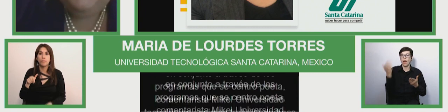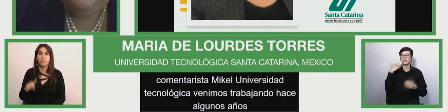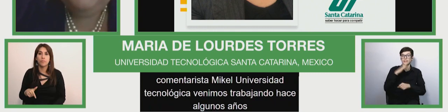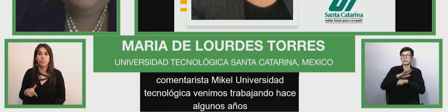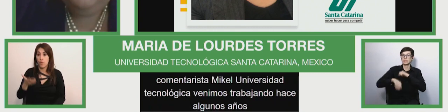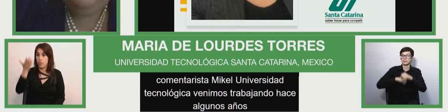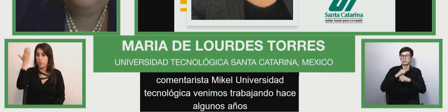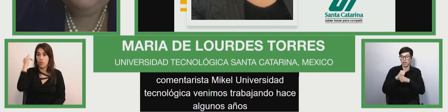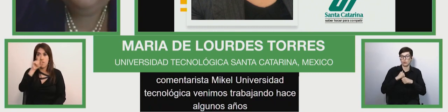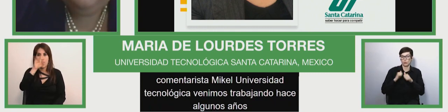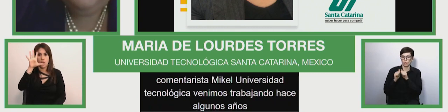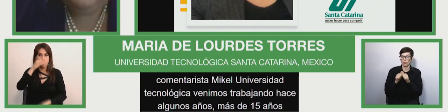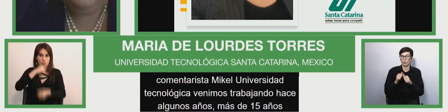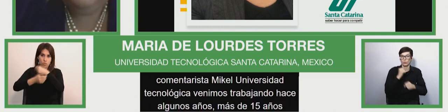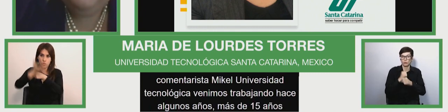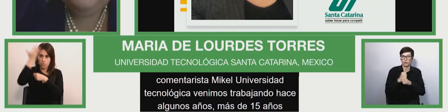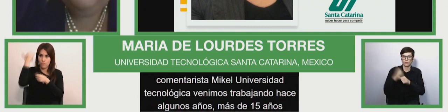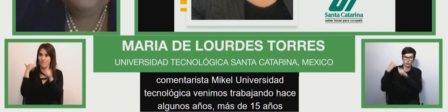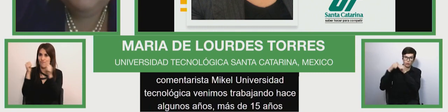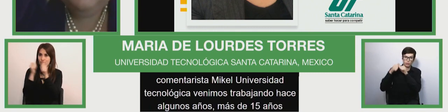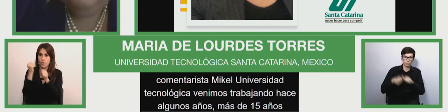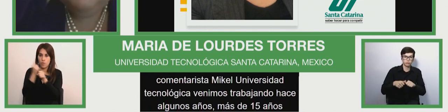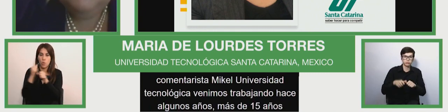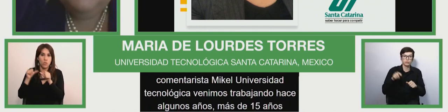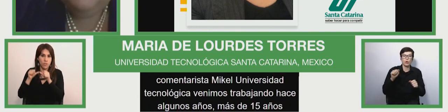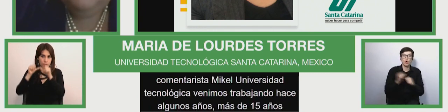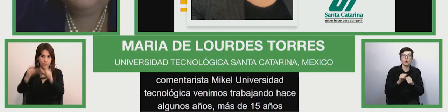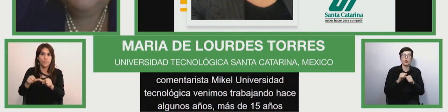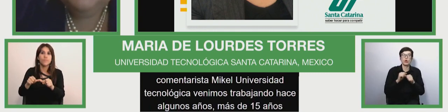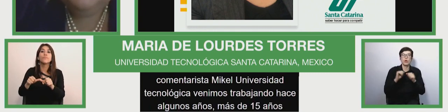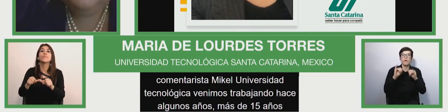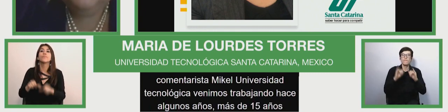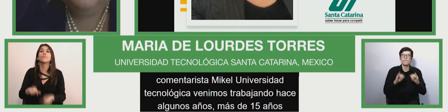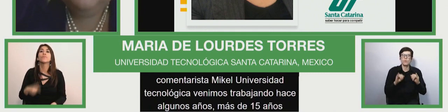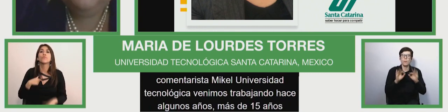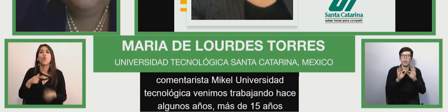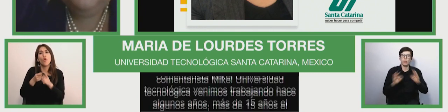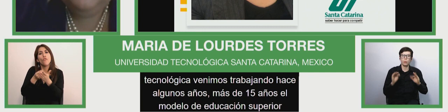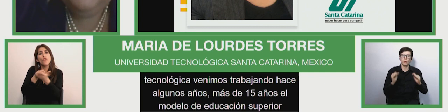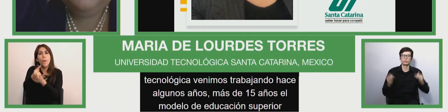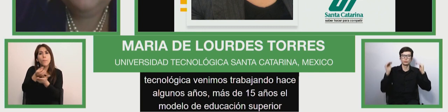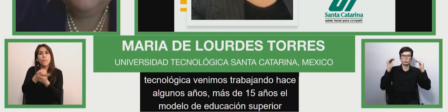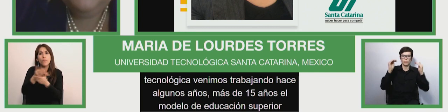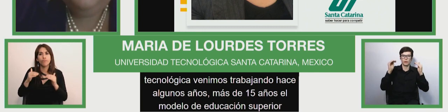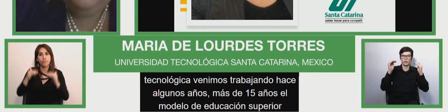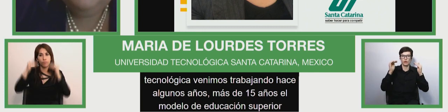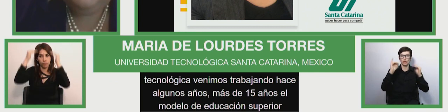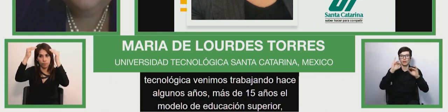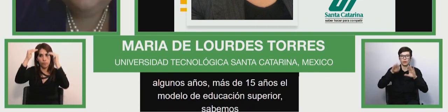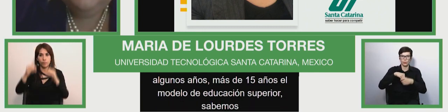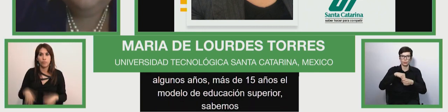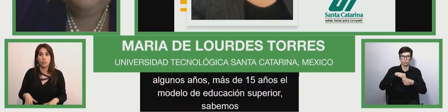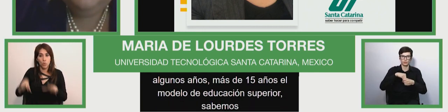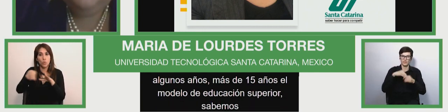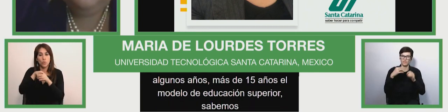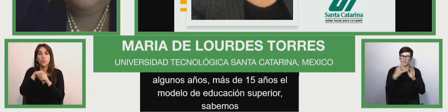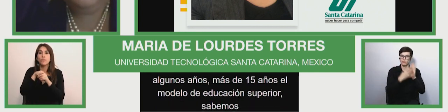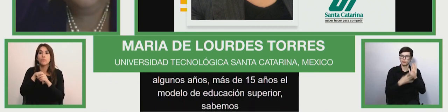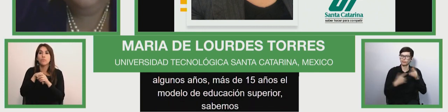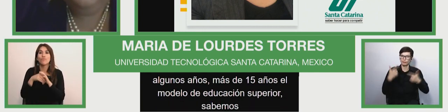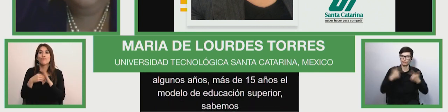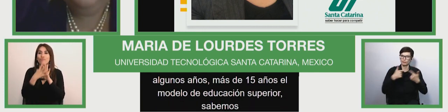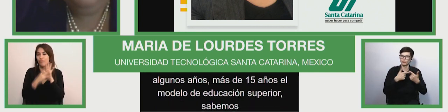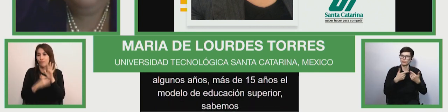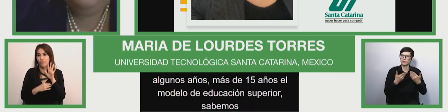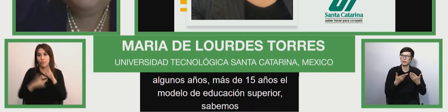technological university santa carolina we've been working some years back in order to my 15 years